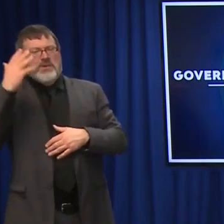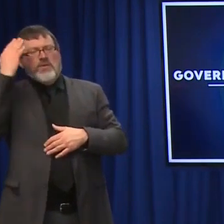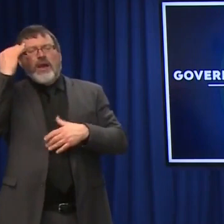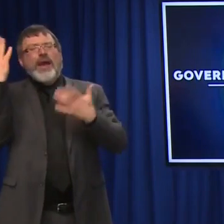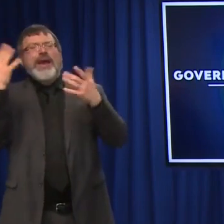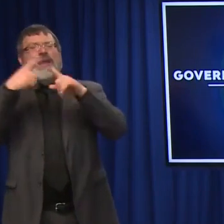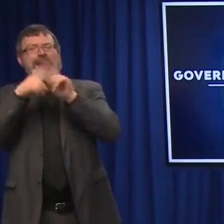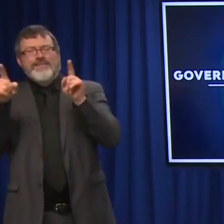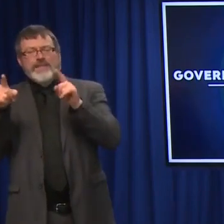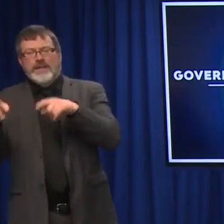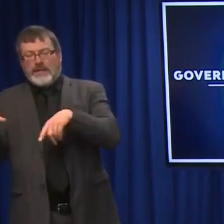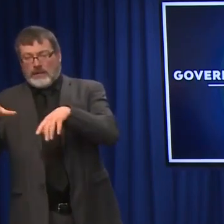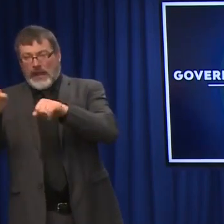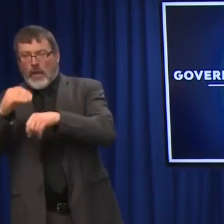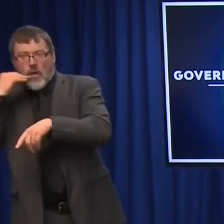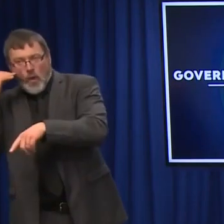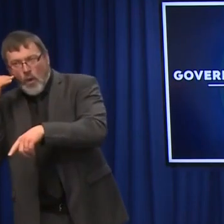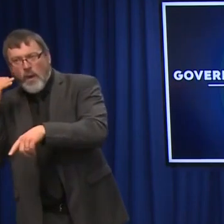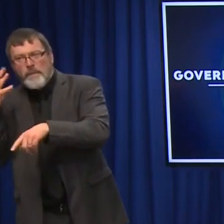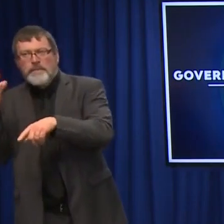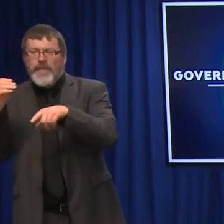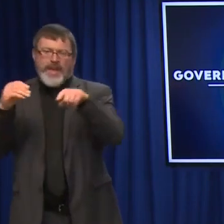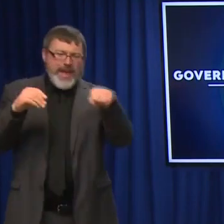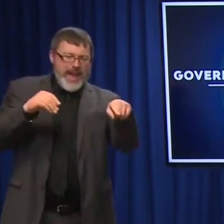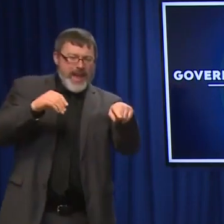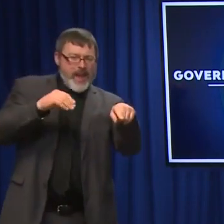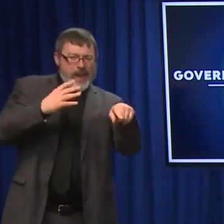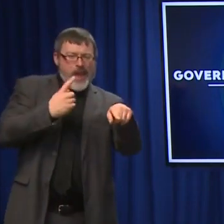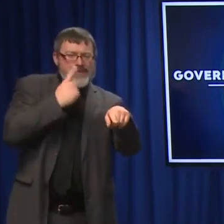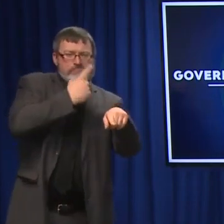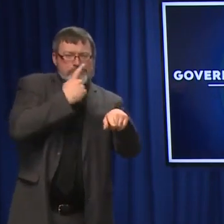talking about that. What might be the difference there?